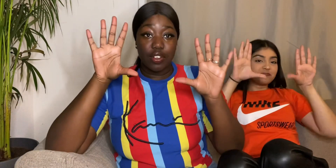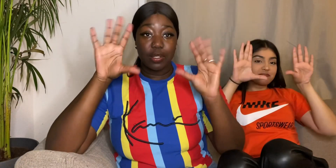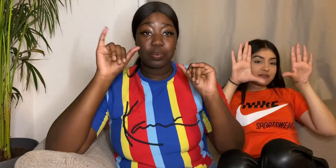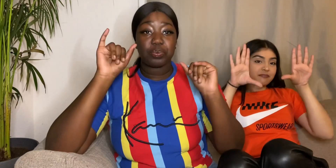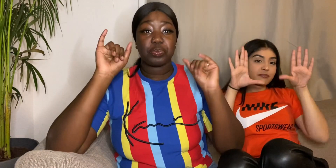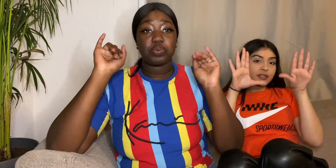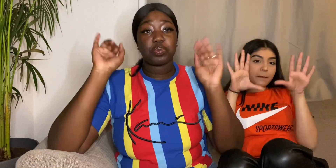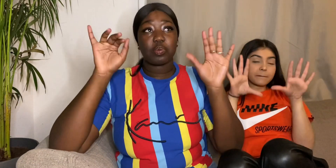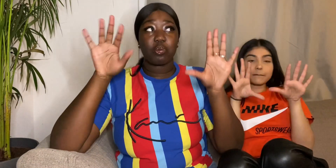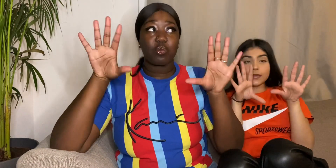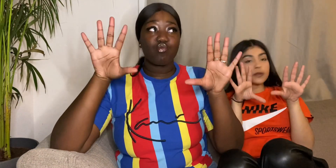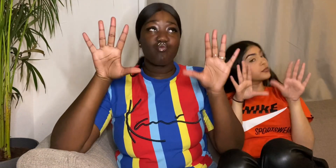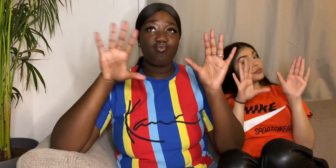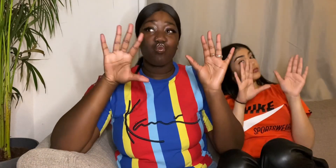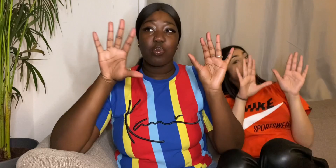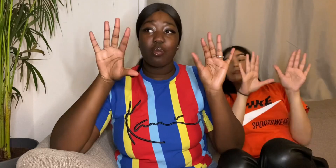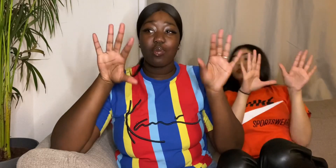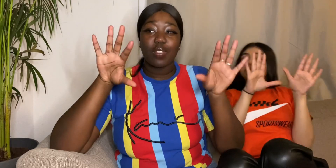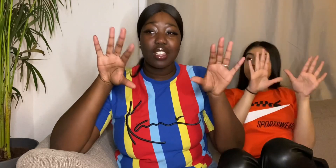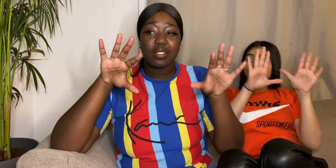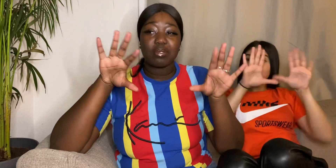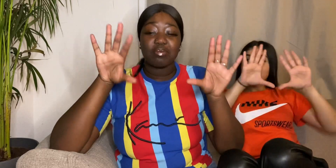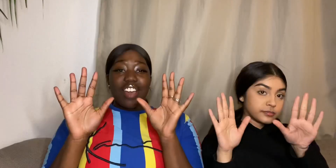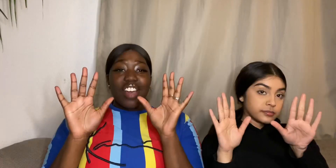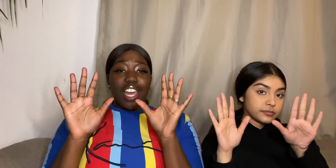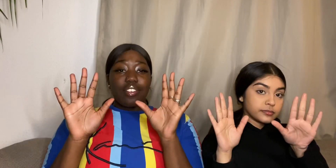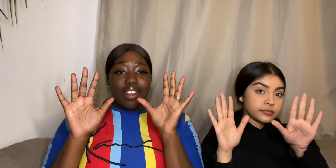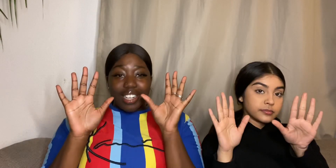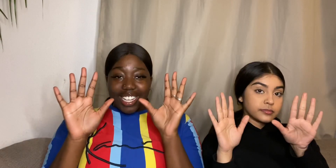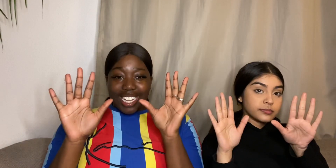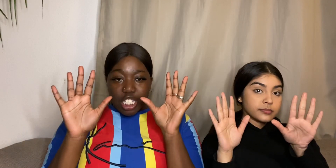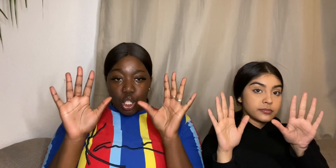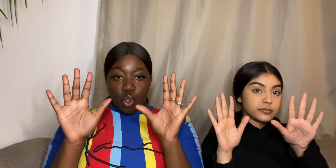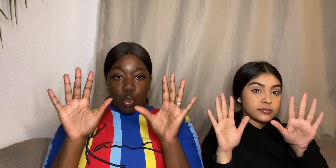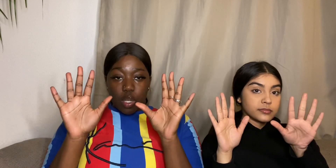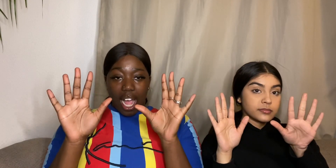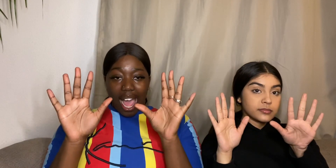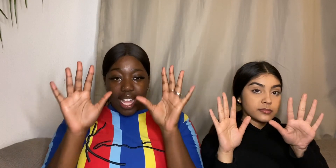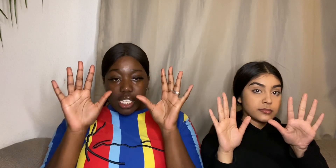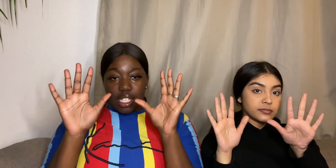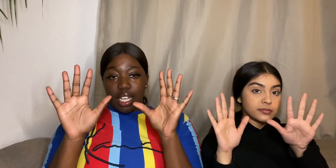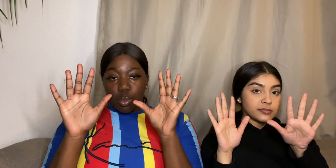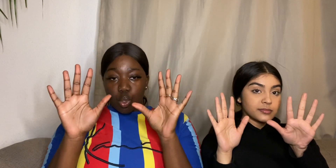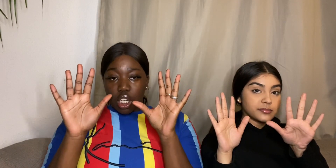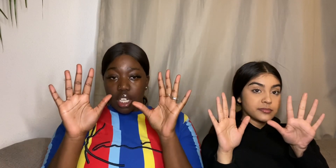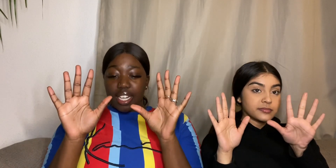have i ever kissed two guys in one day